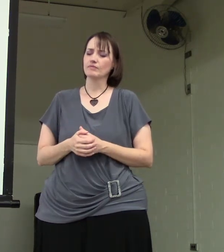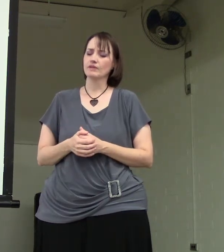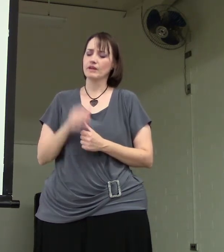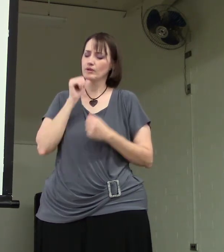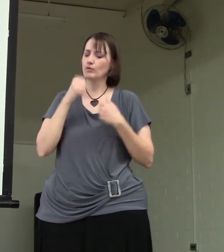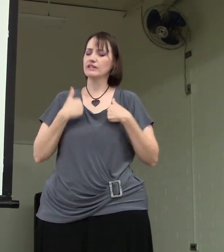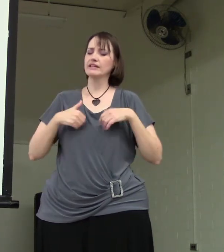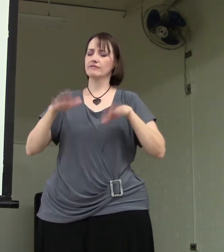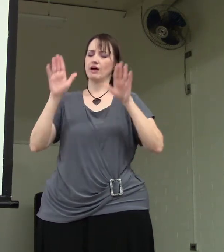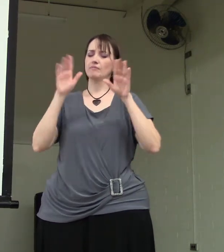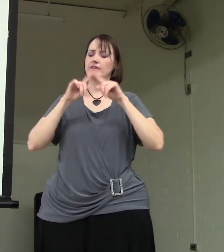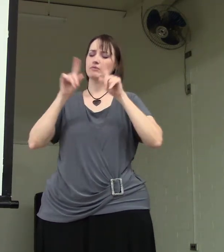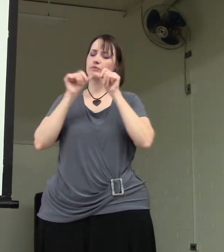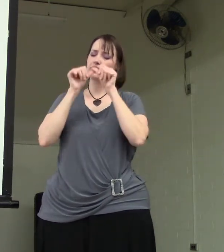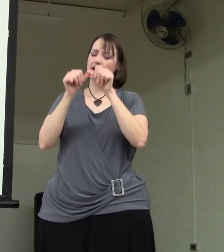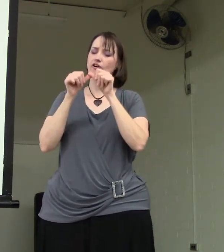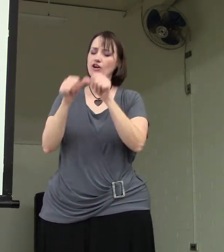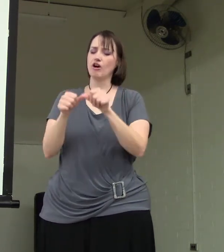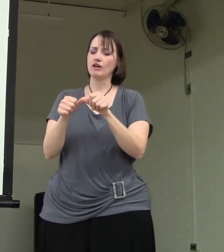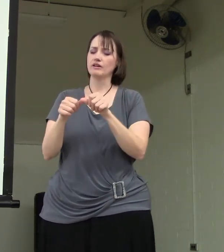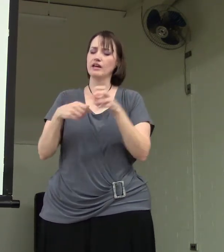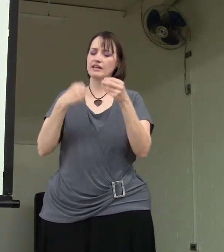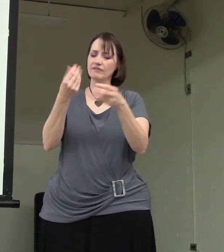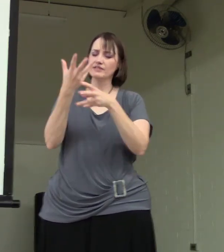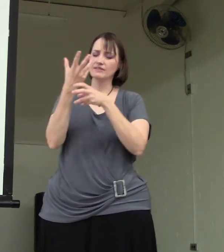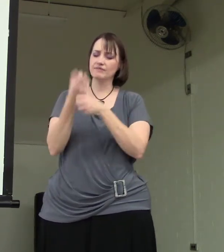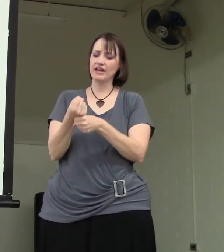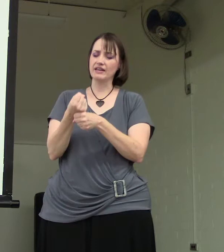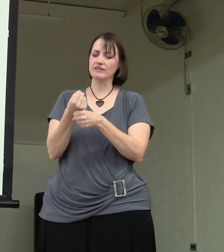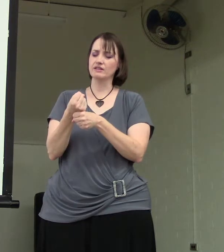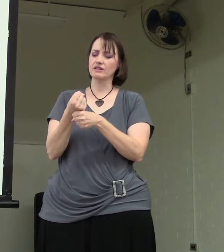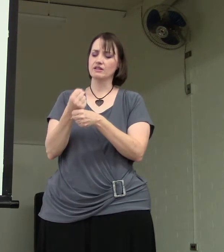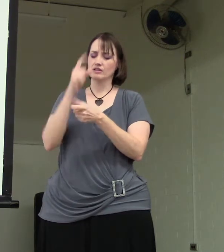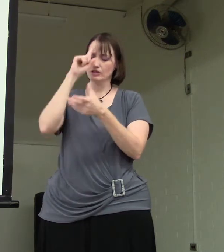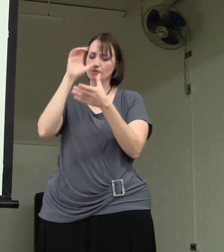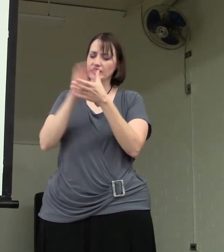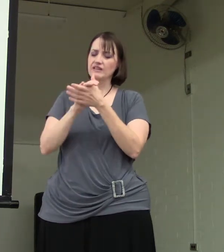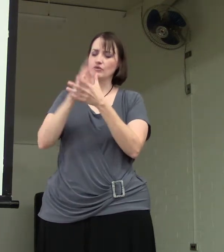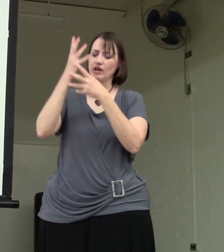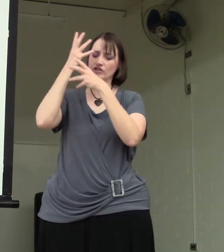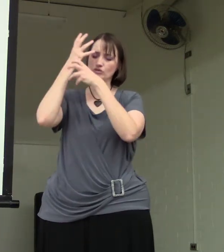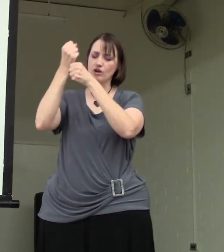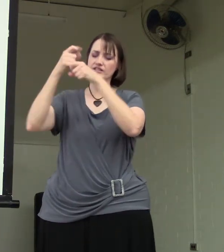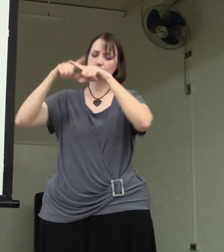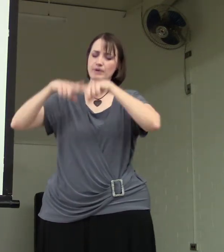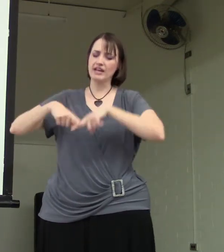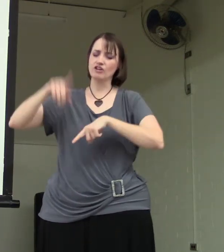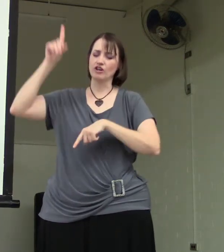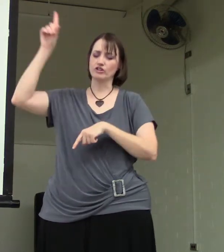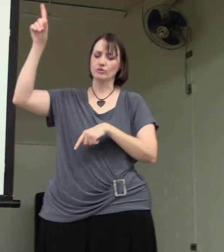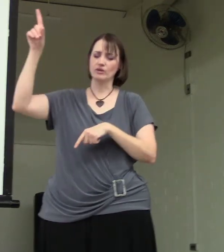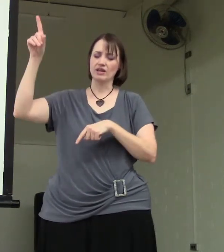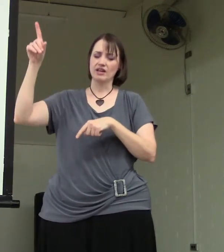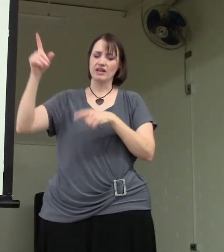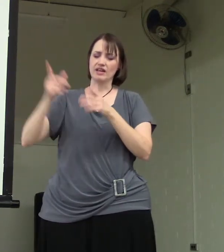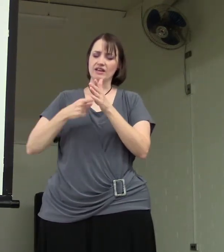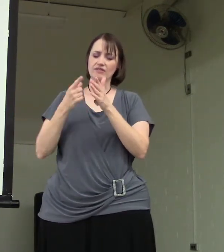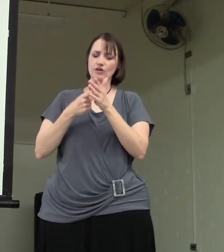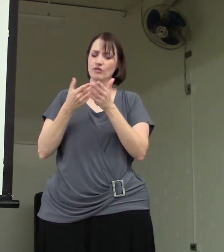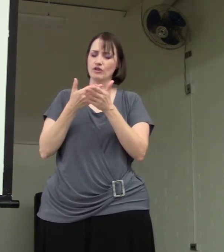That we wouldn't give up, but that we would carry on. And give us the faith to believe you and to trust and depend on you. Even though there